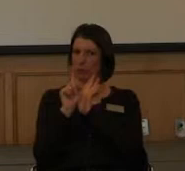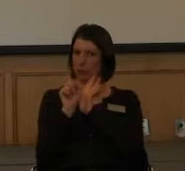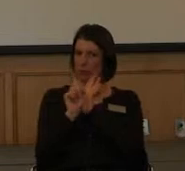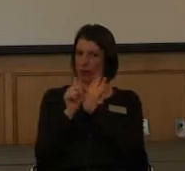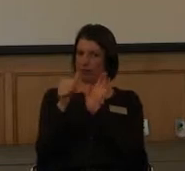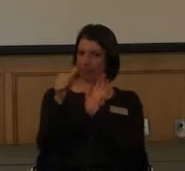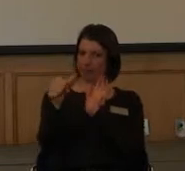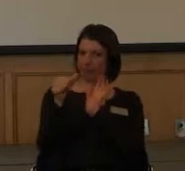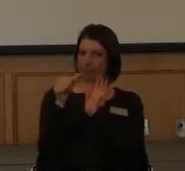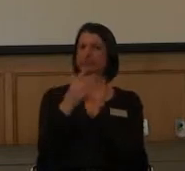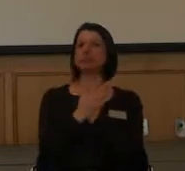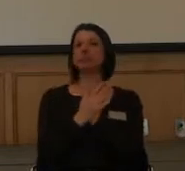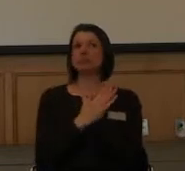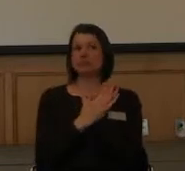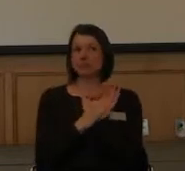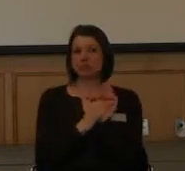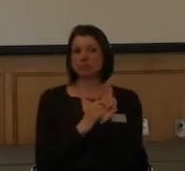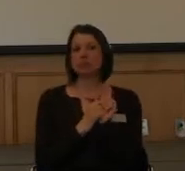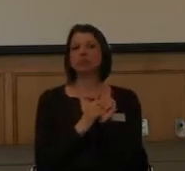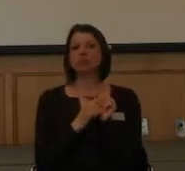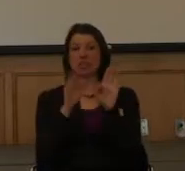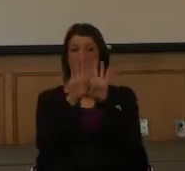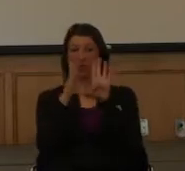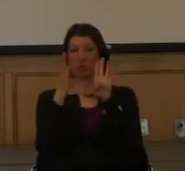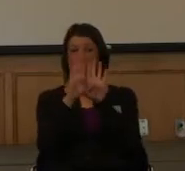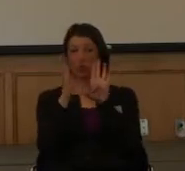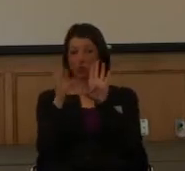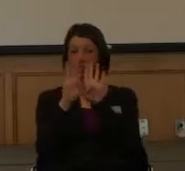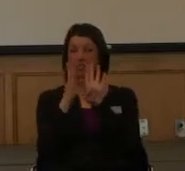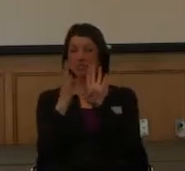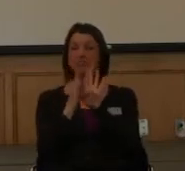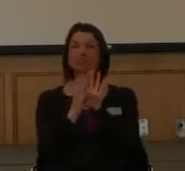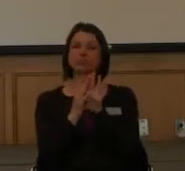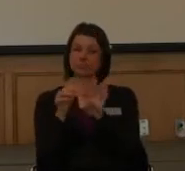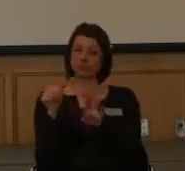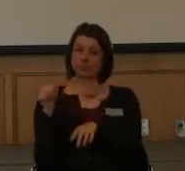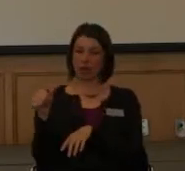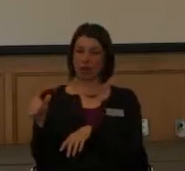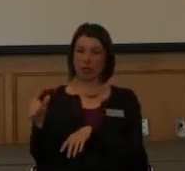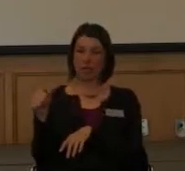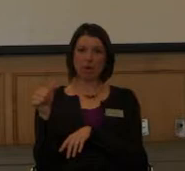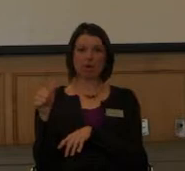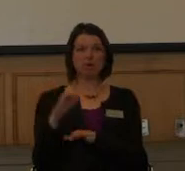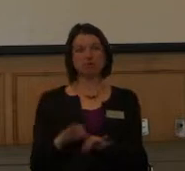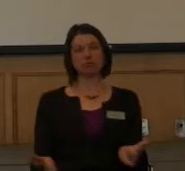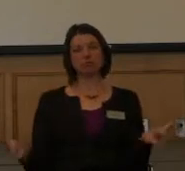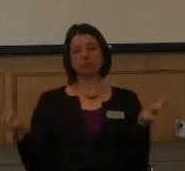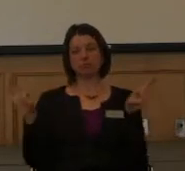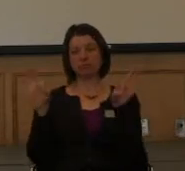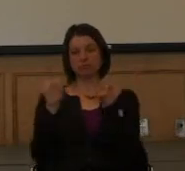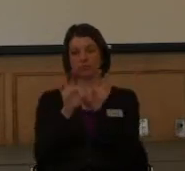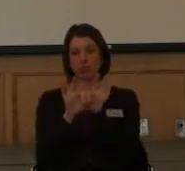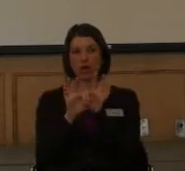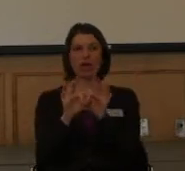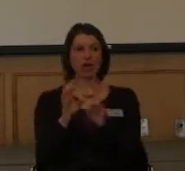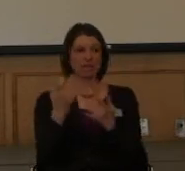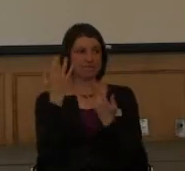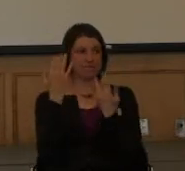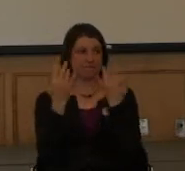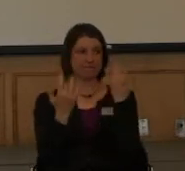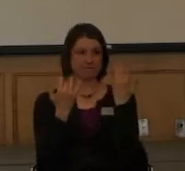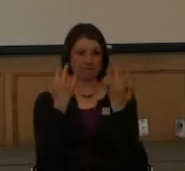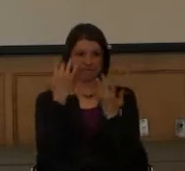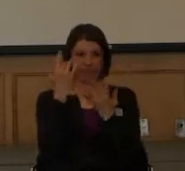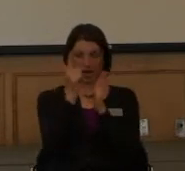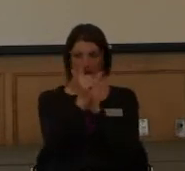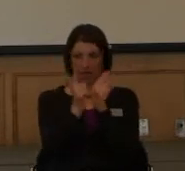you've got the buttons. The thing with the doors, too, the reason a button can be really important is, you know, with fire codes, you have to have